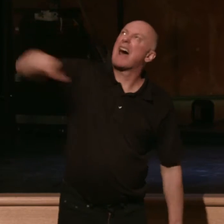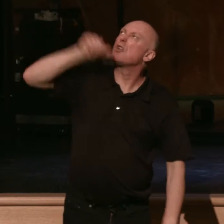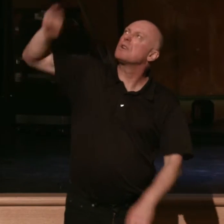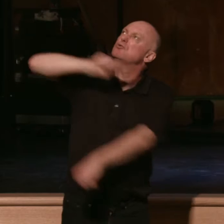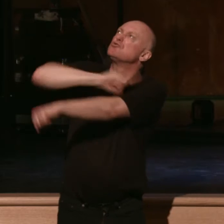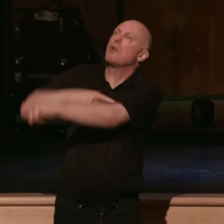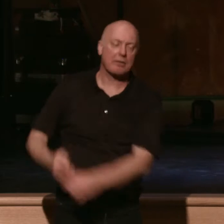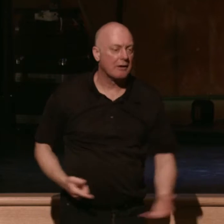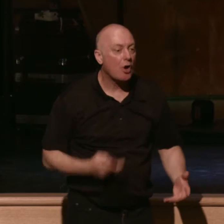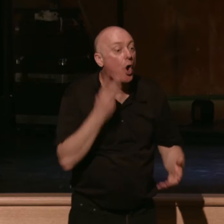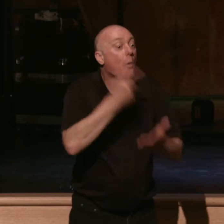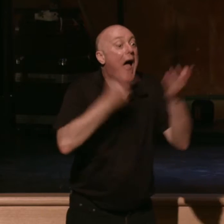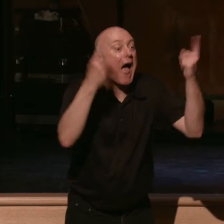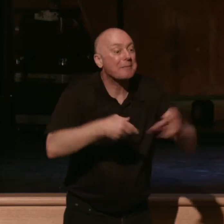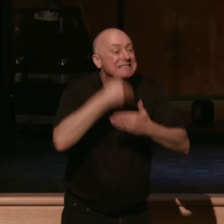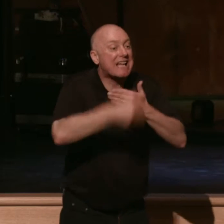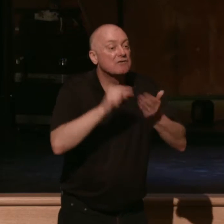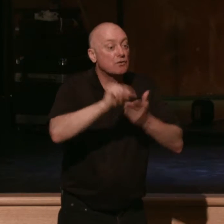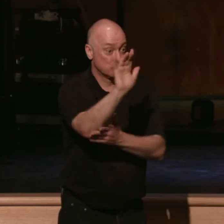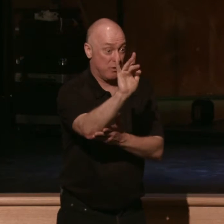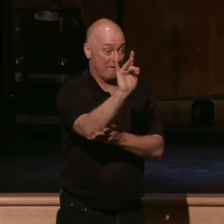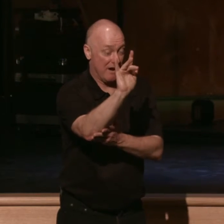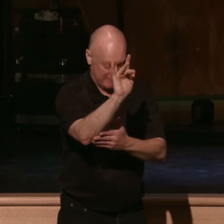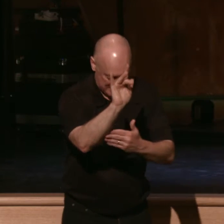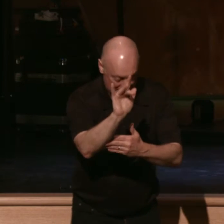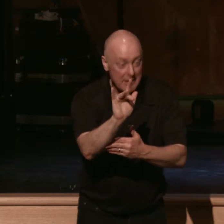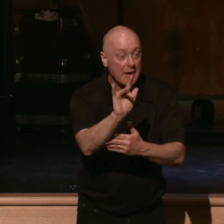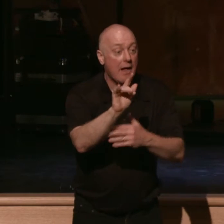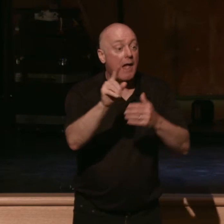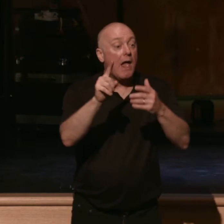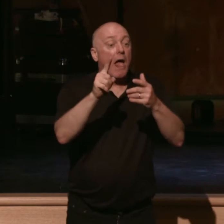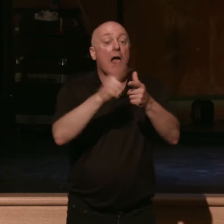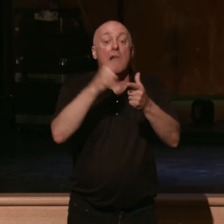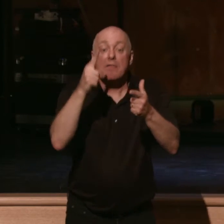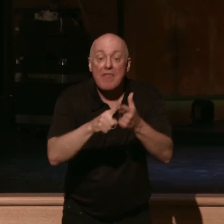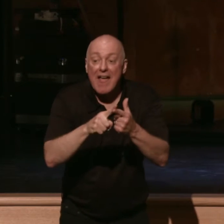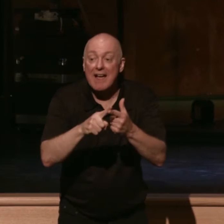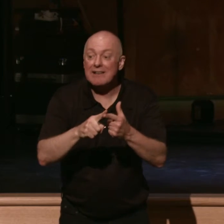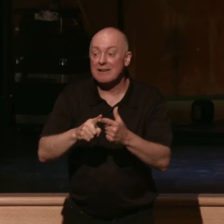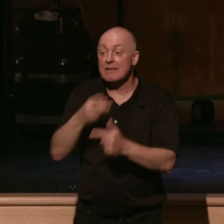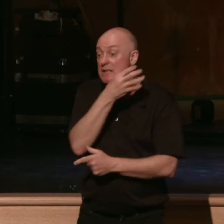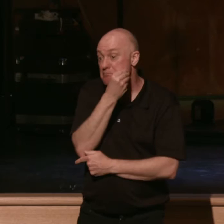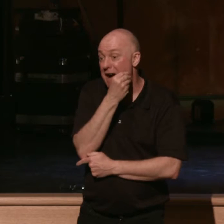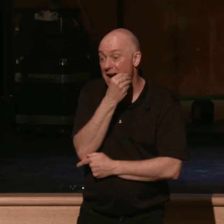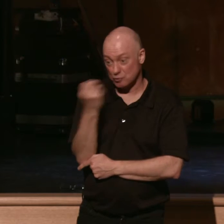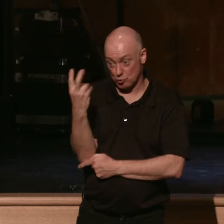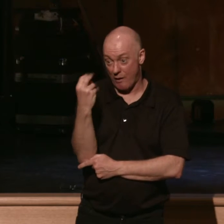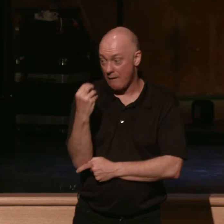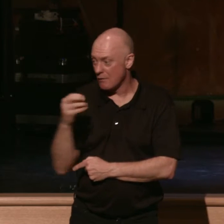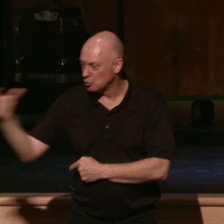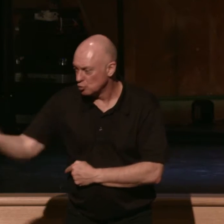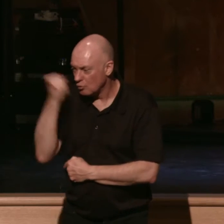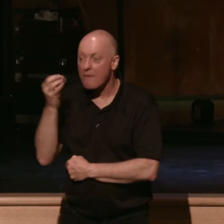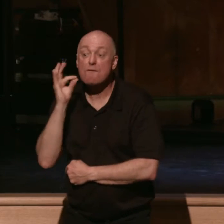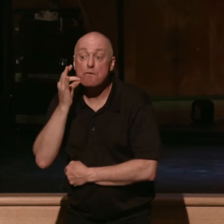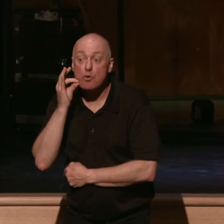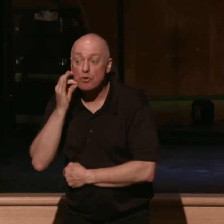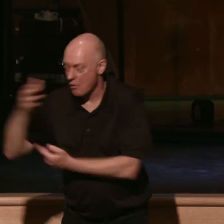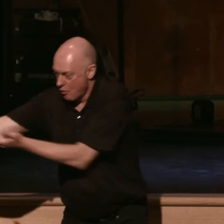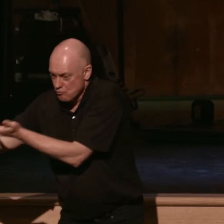Look what happens next, verse 25. And they took in their hands some of the fruit of the land and they brought it down to us and brought us word again